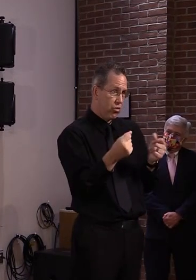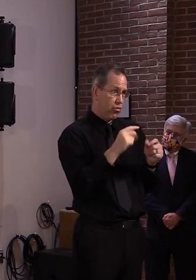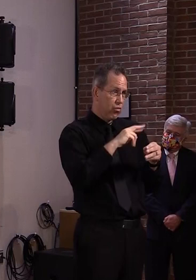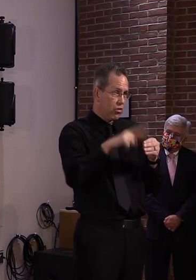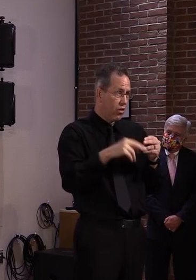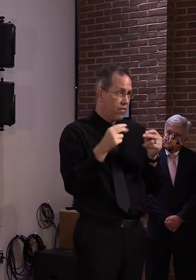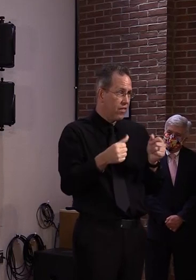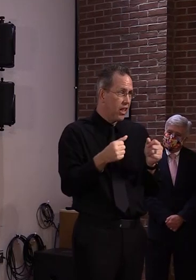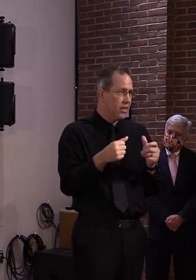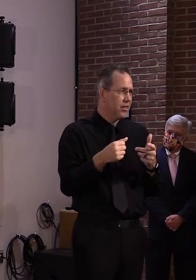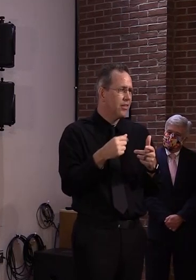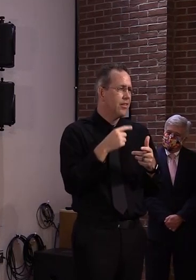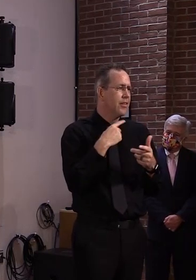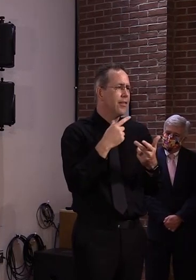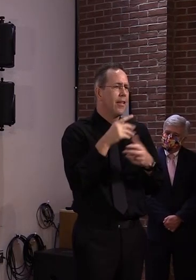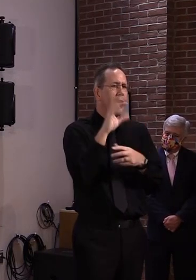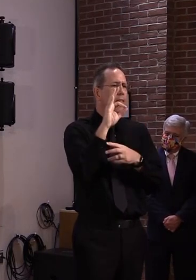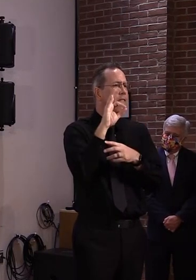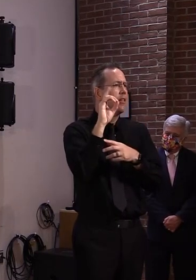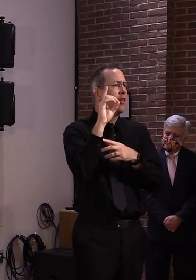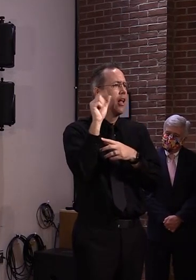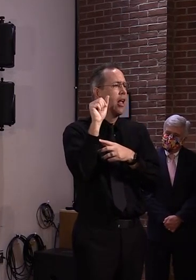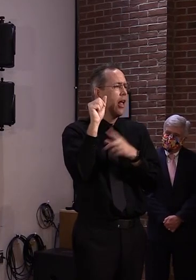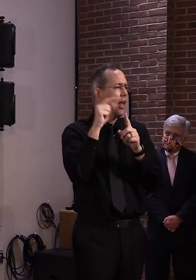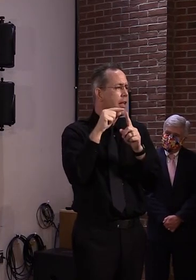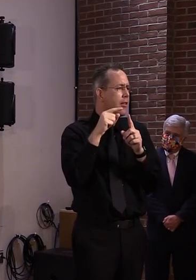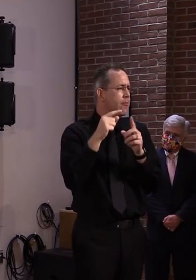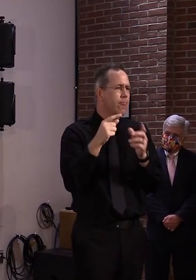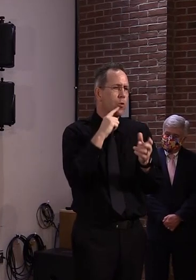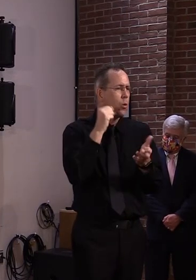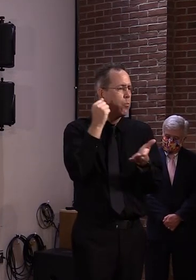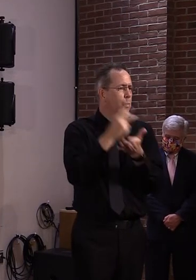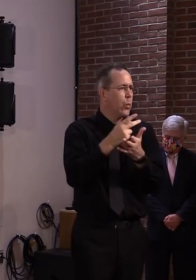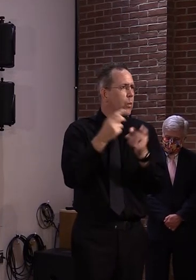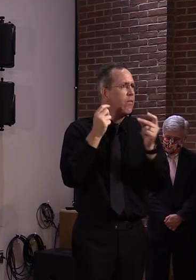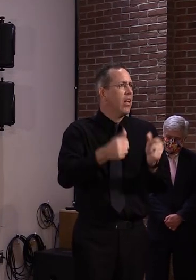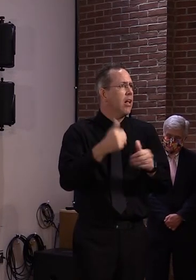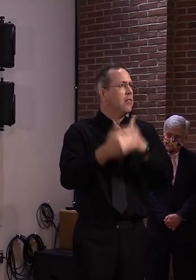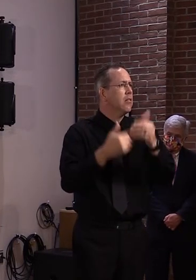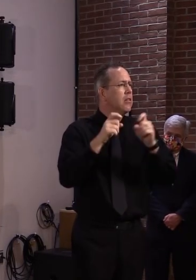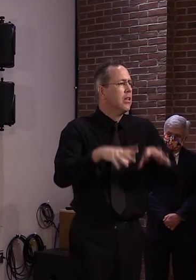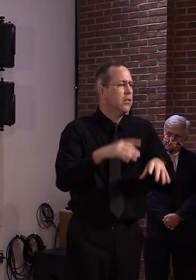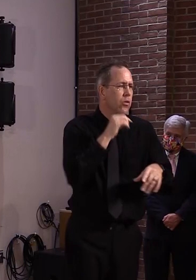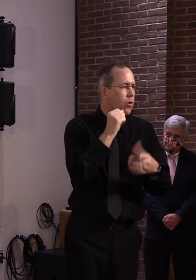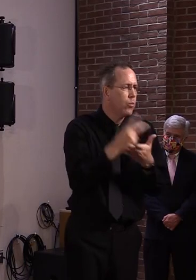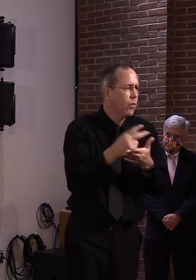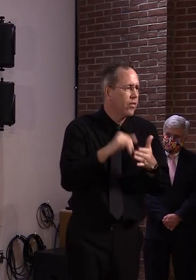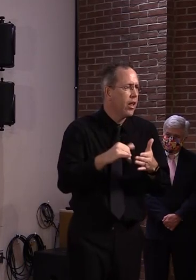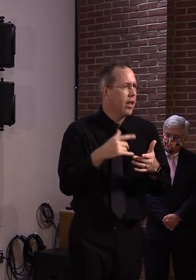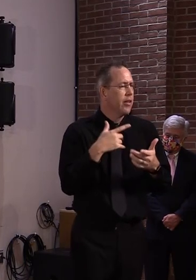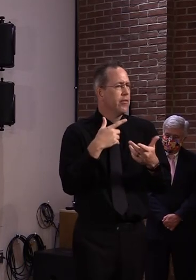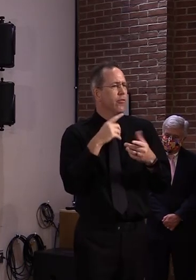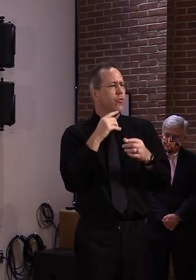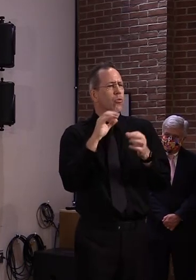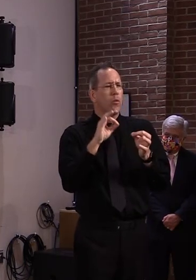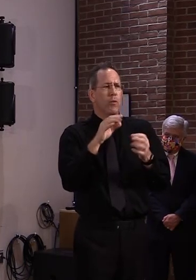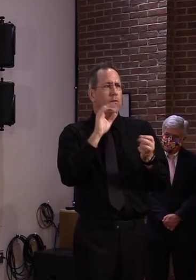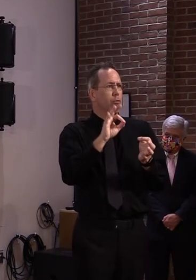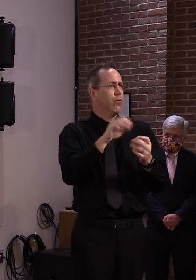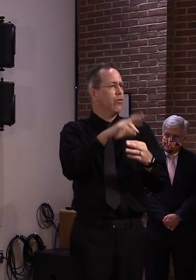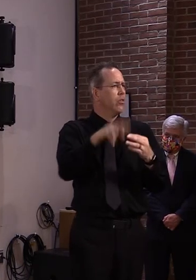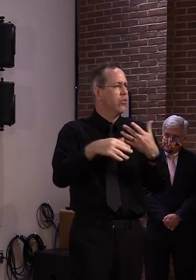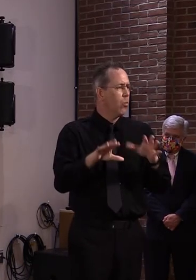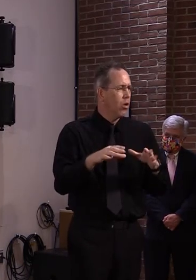endorsing those and cautioning the clinical community about the limitations. But I do think there will be